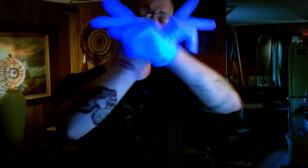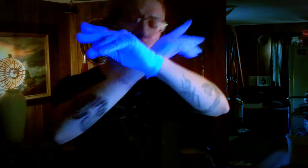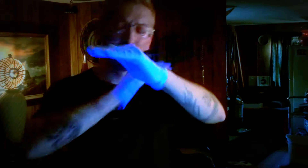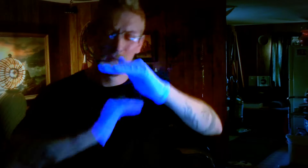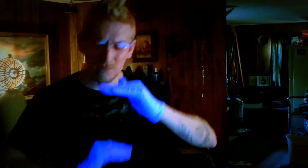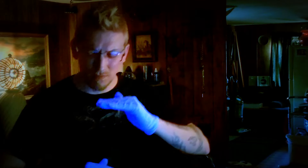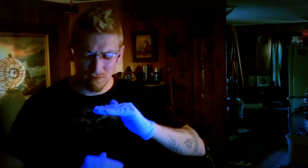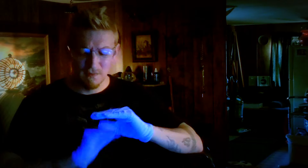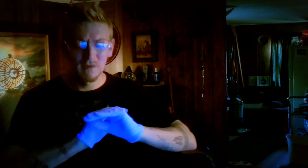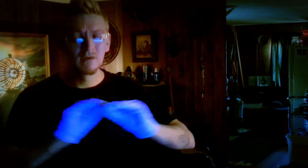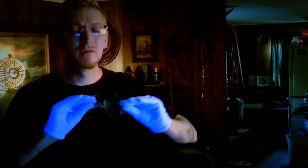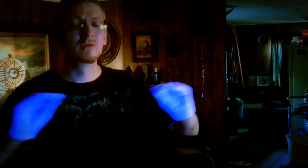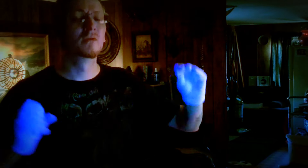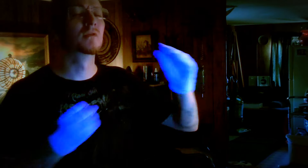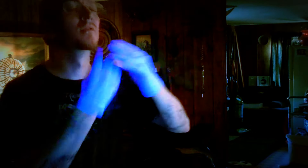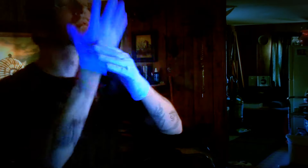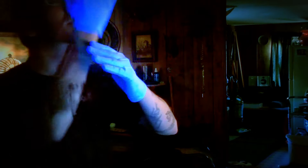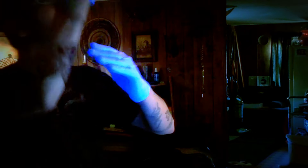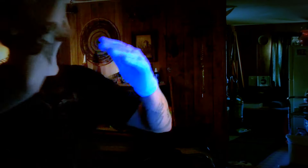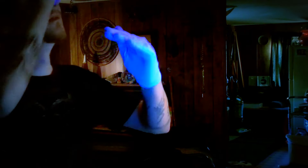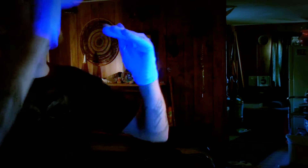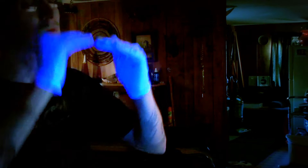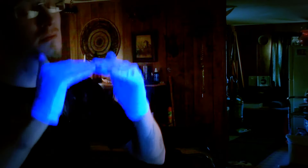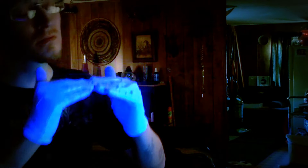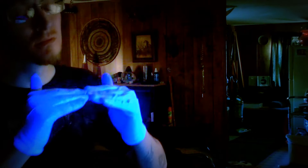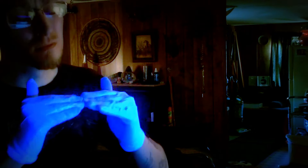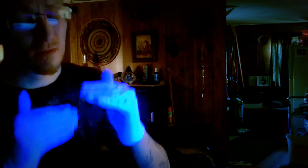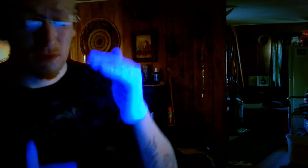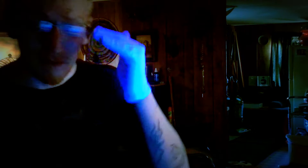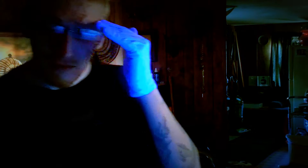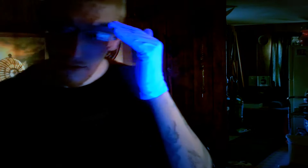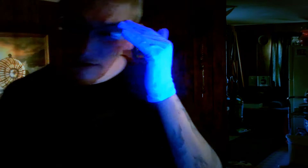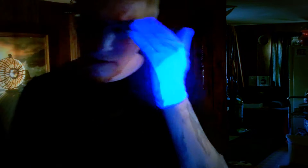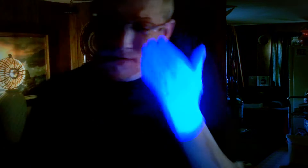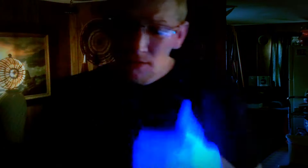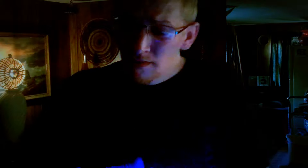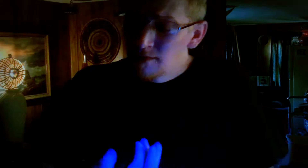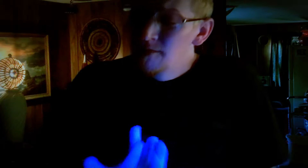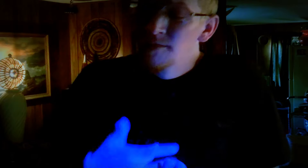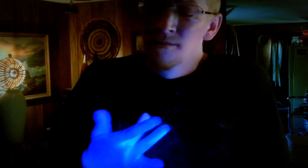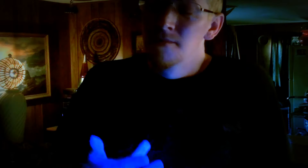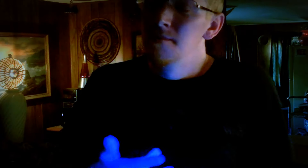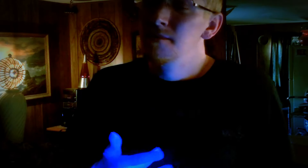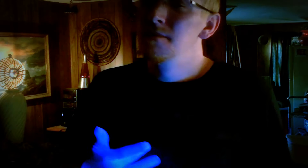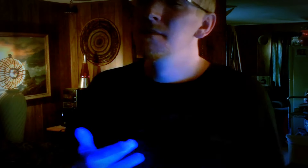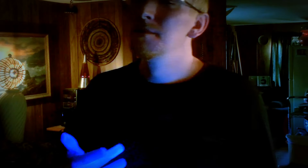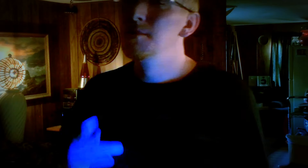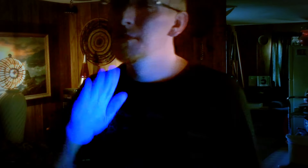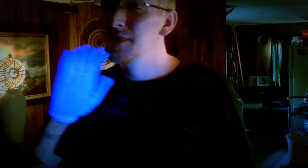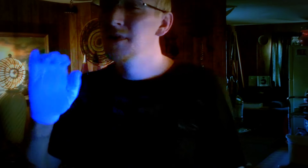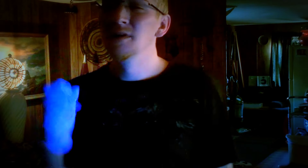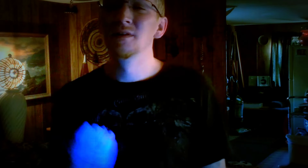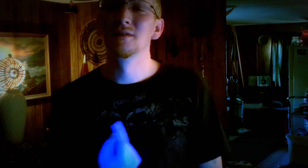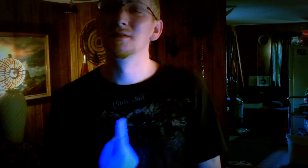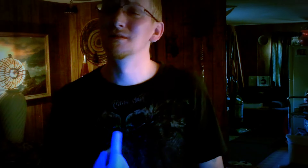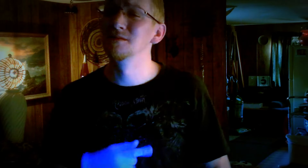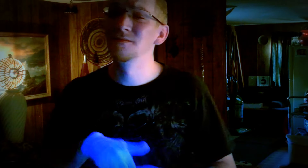nothing grows I know how it feels, be by yourself in the rain We